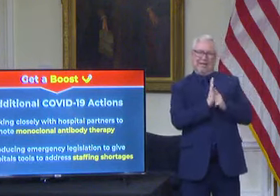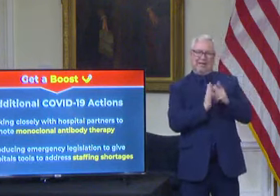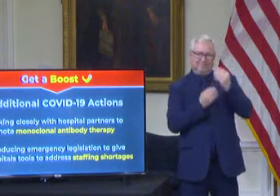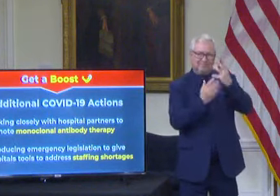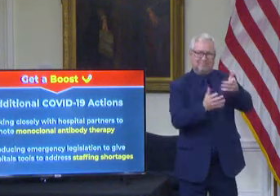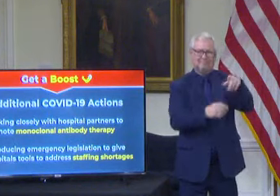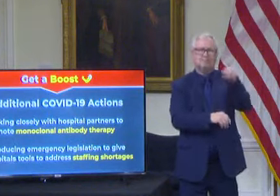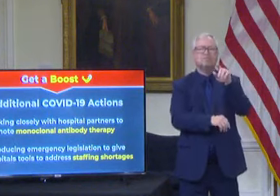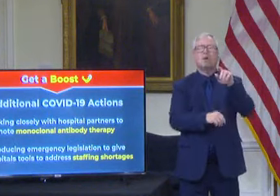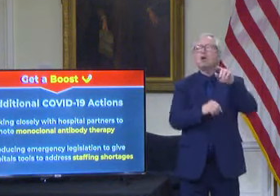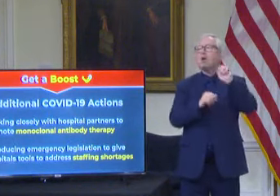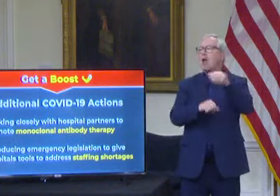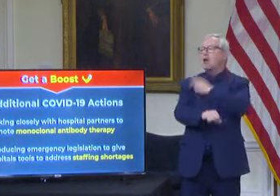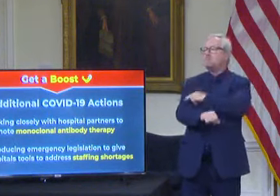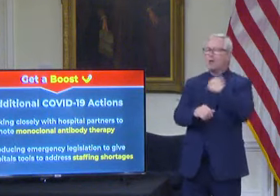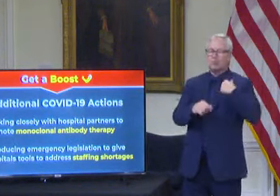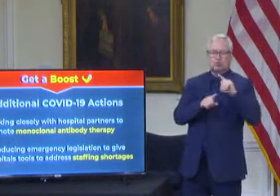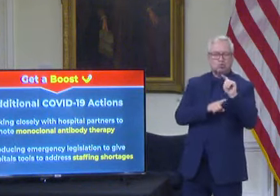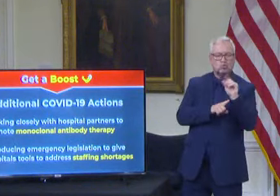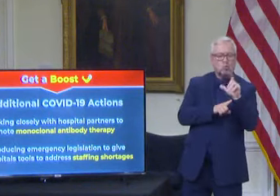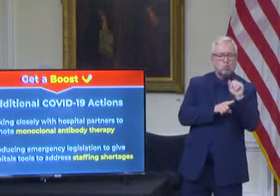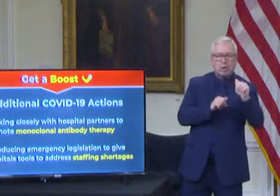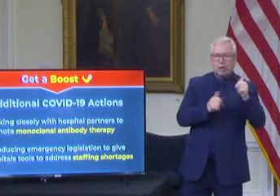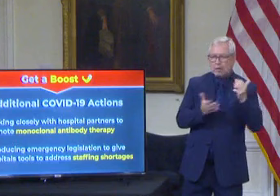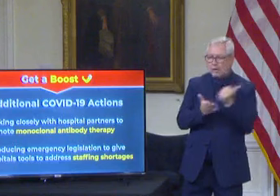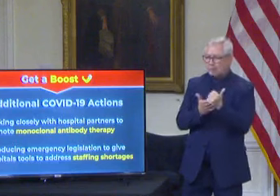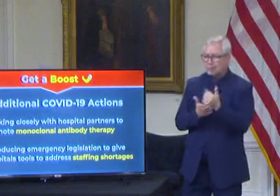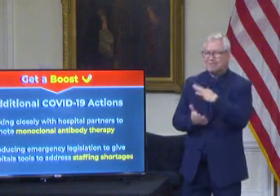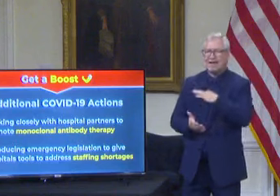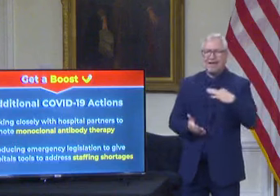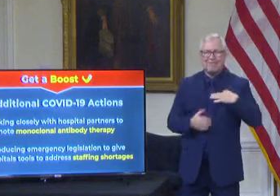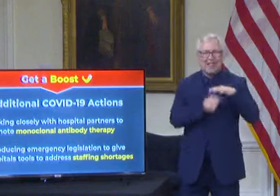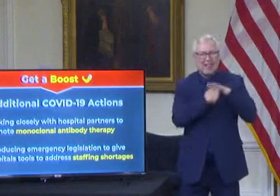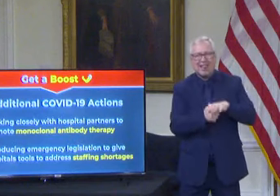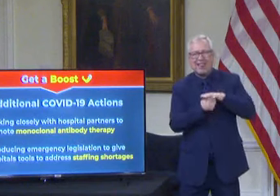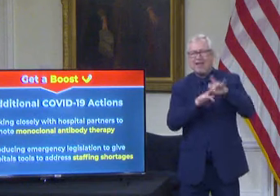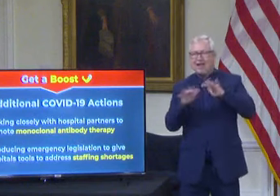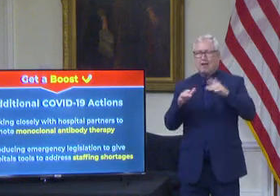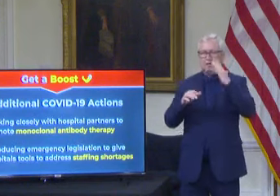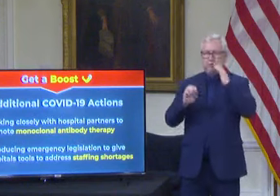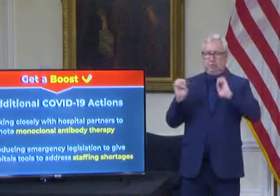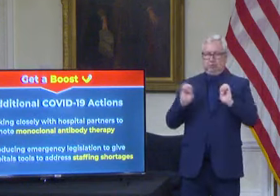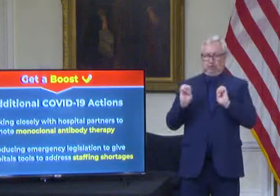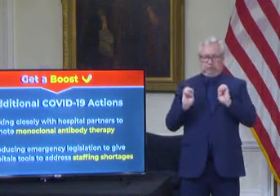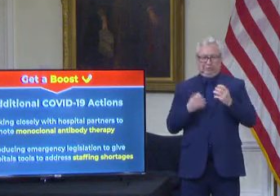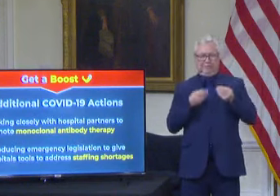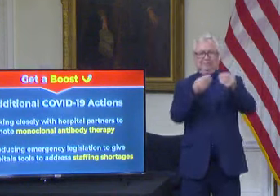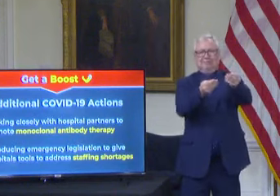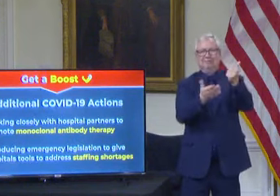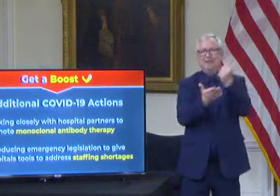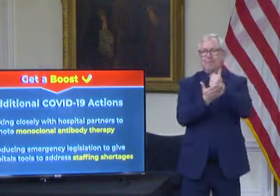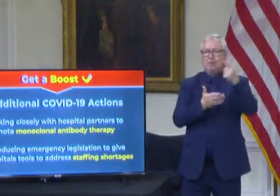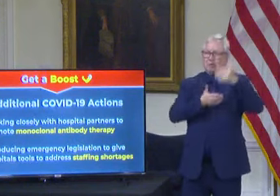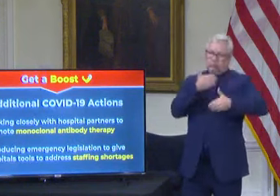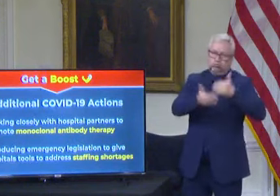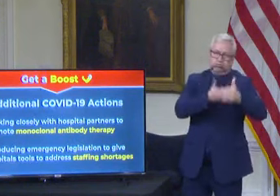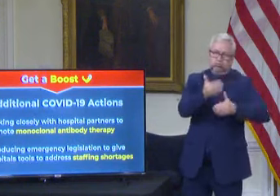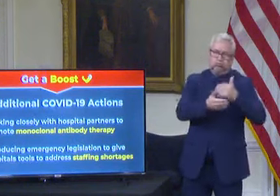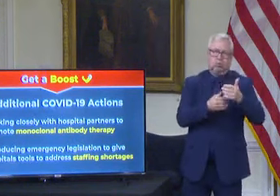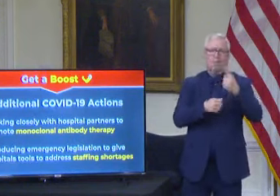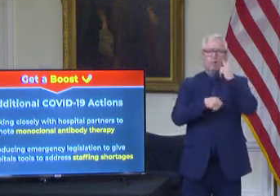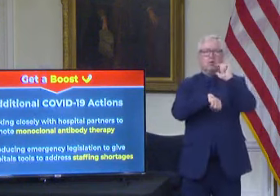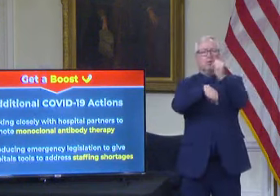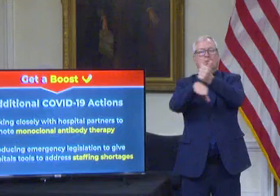staffing shortages. During the state of emergency and throughout the pandemic we took proactive steps to assist hospitals in